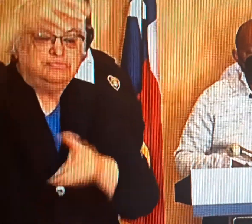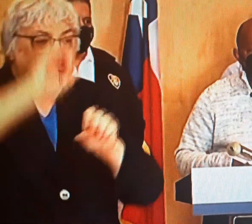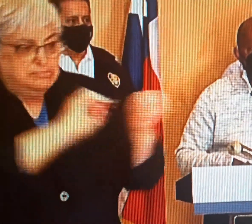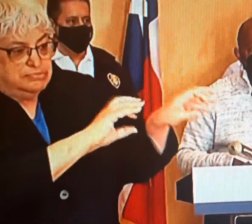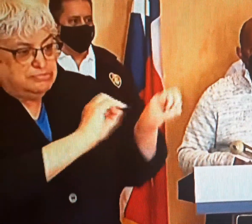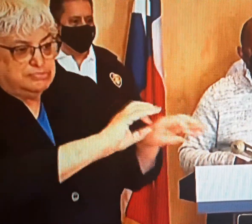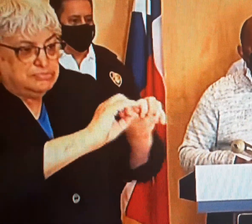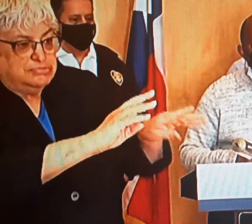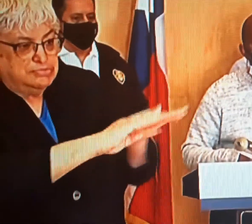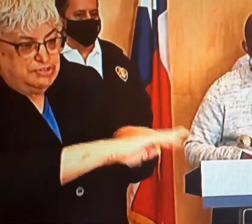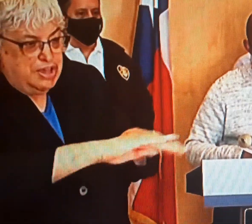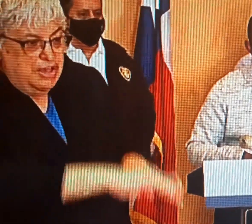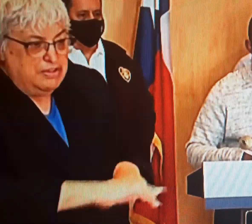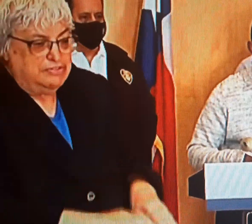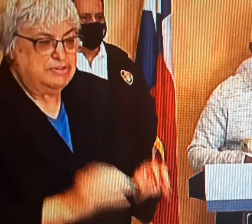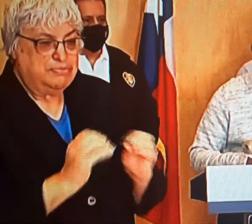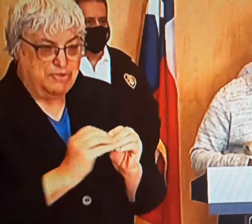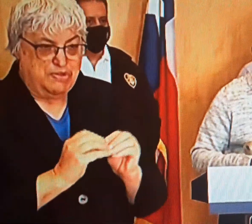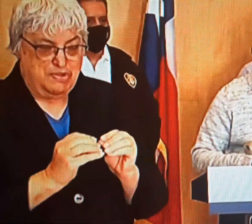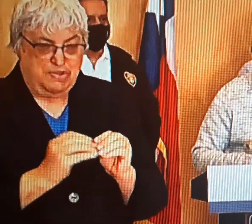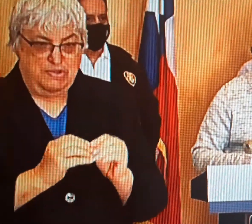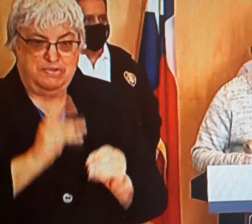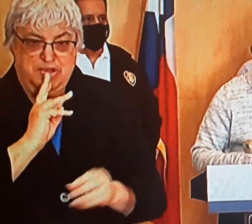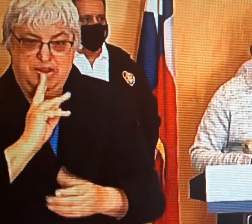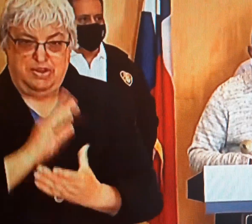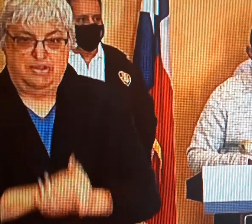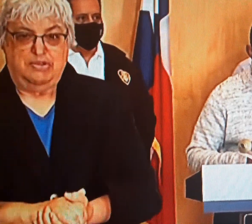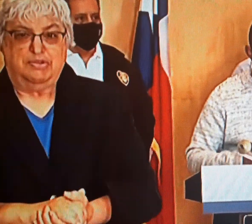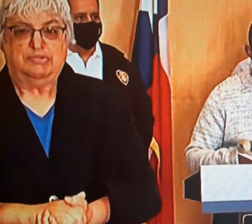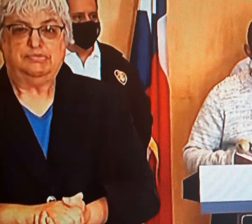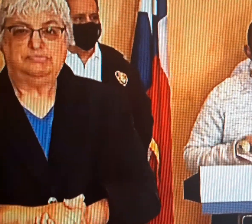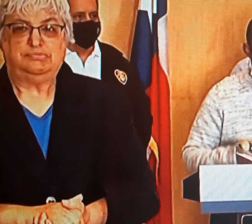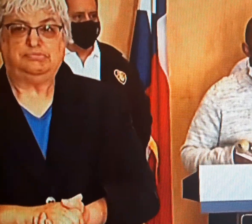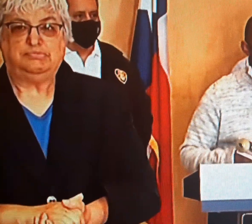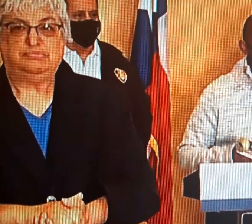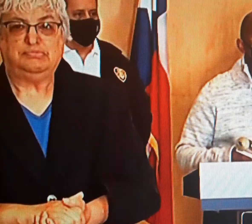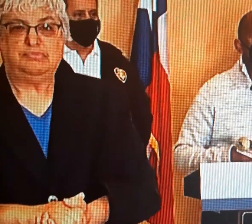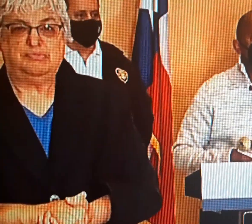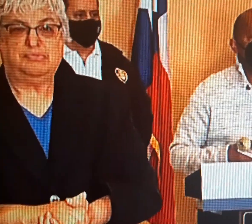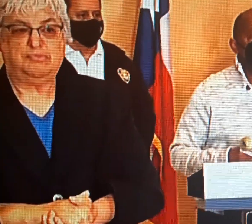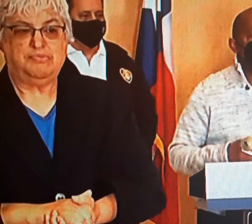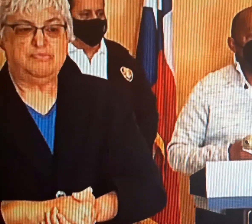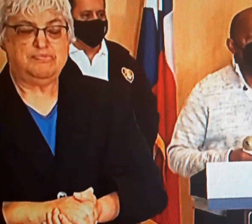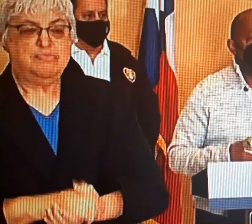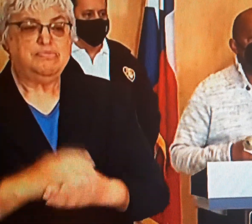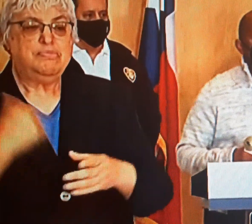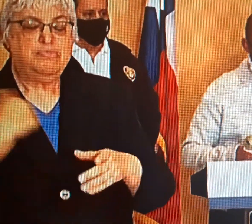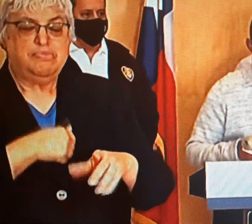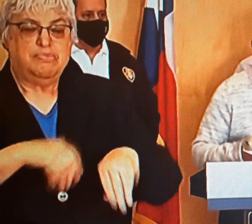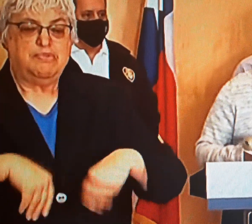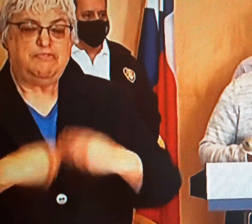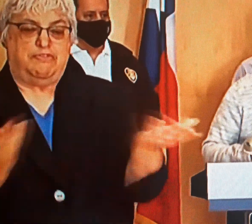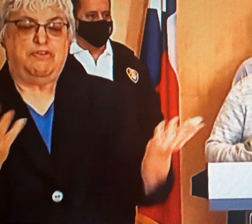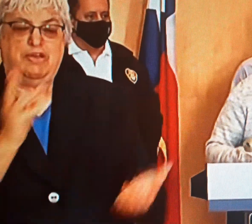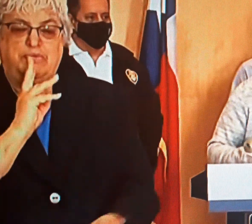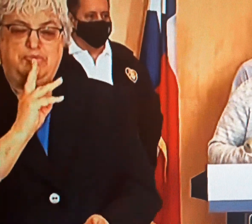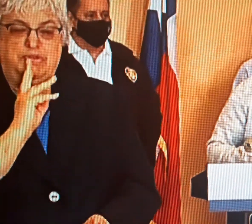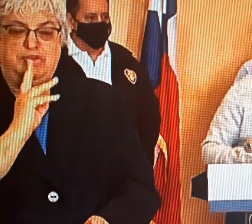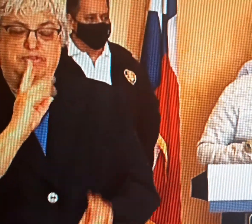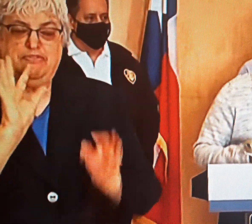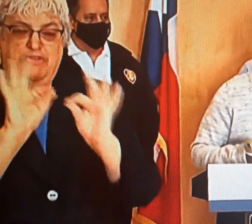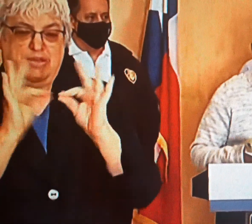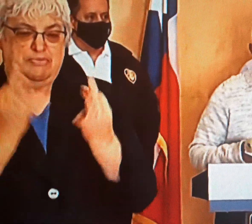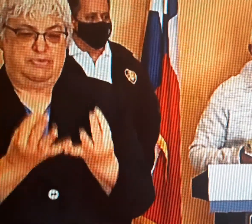their shelves with more water and at the same time we are working to provide water to people, to